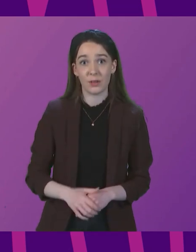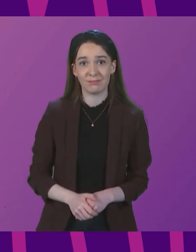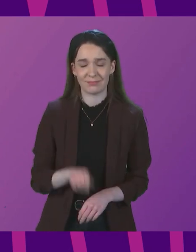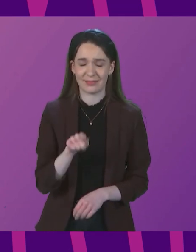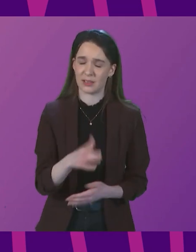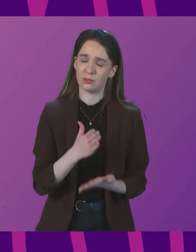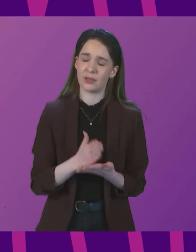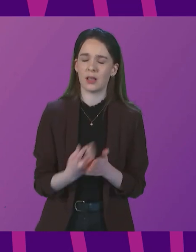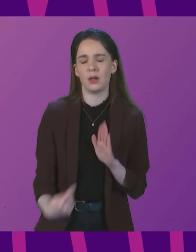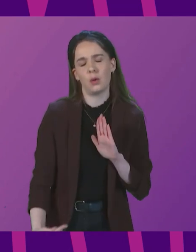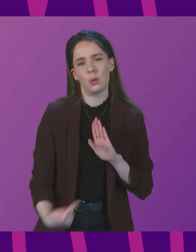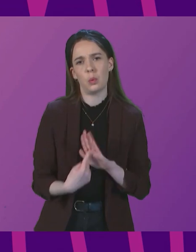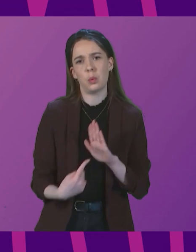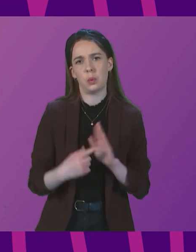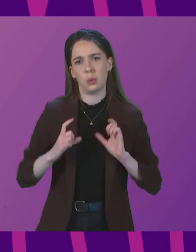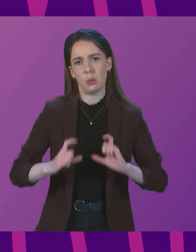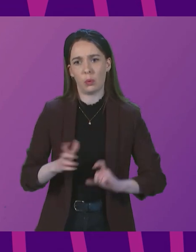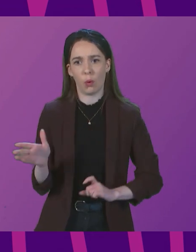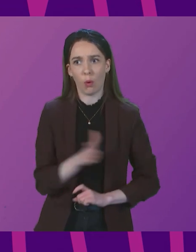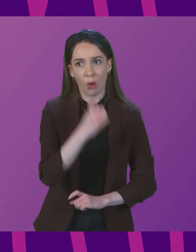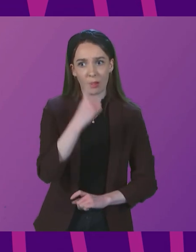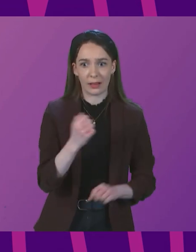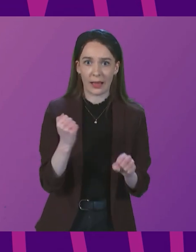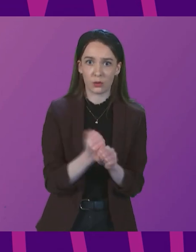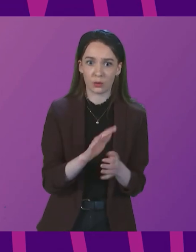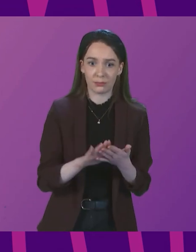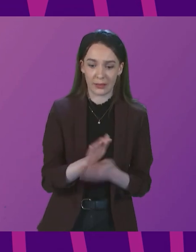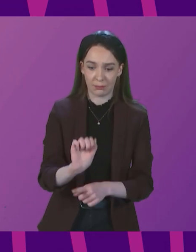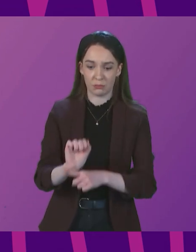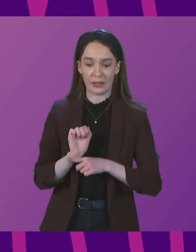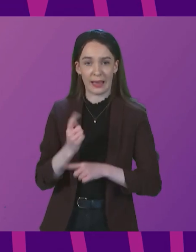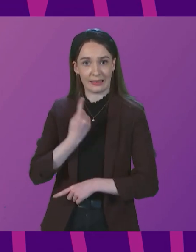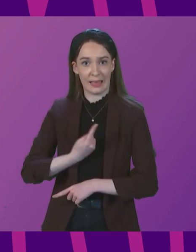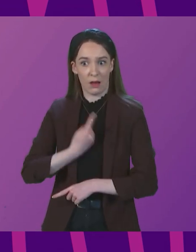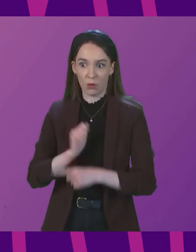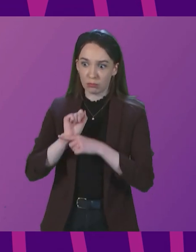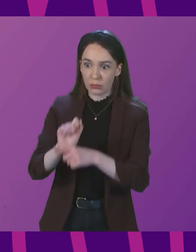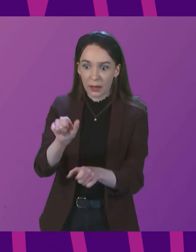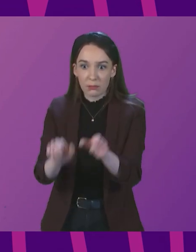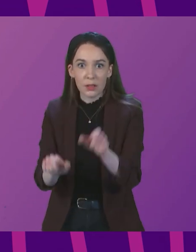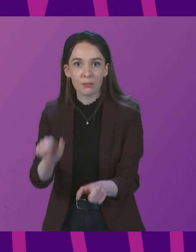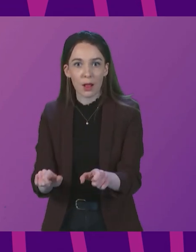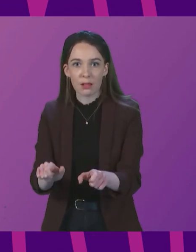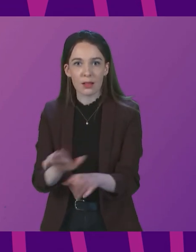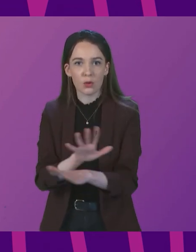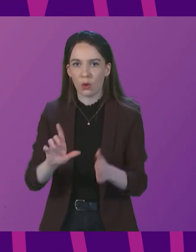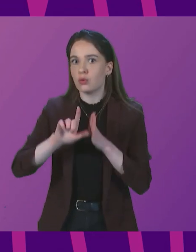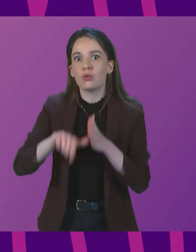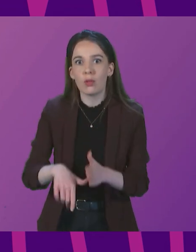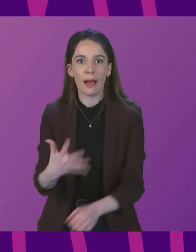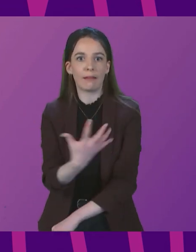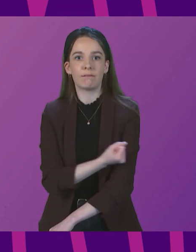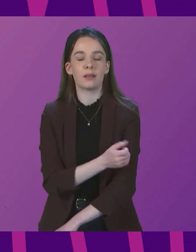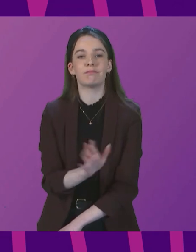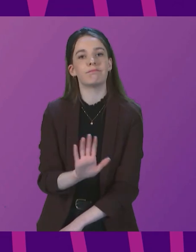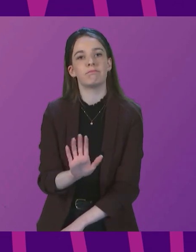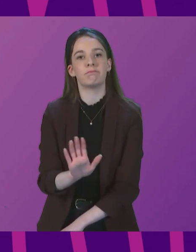remains the most important thing any of us can do to protect ourselves and others, and of course, it is never too late to get vaccinated.